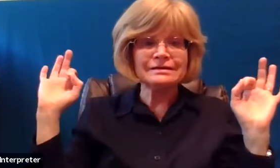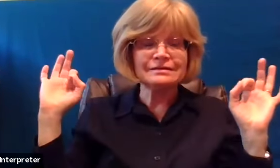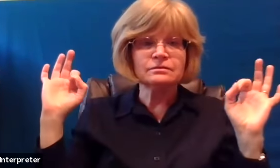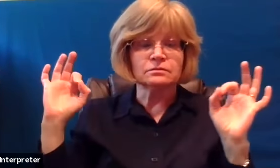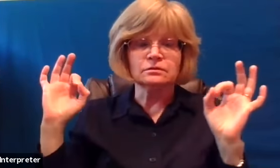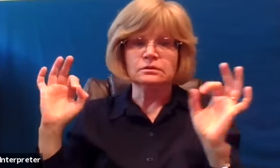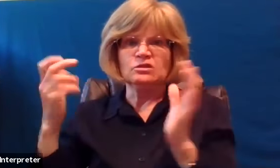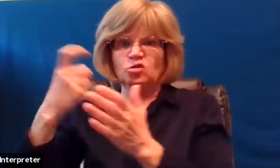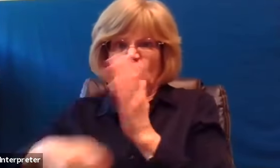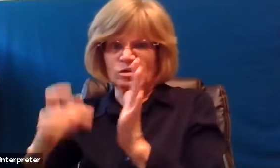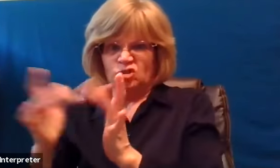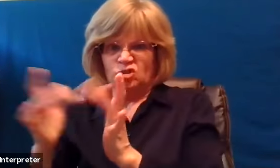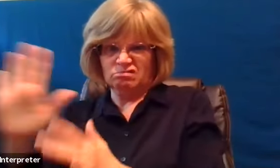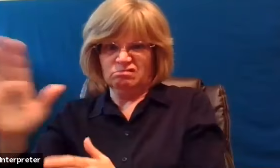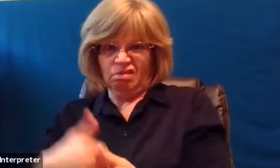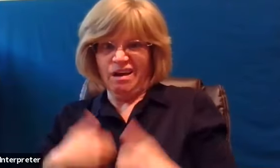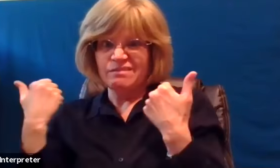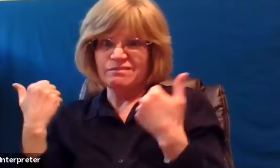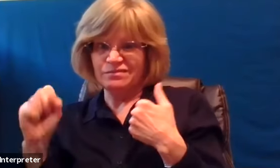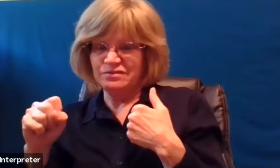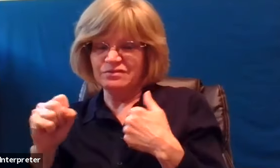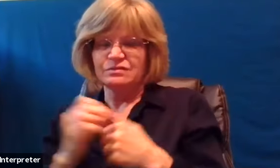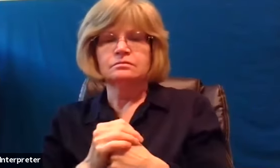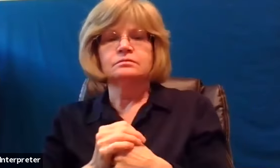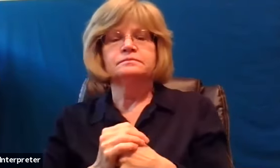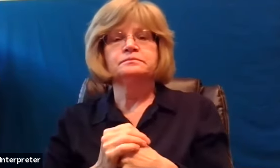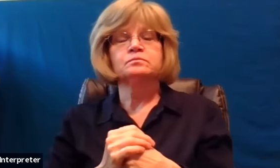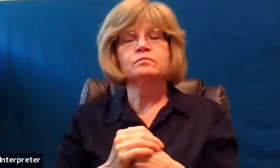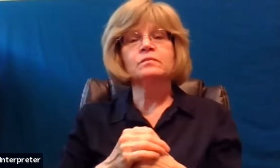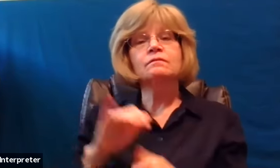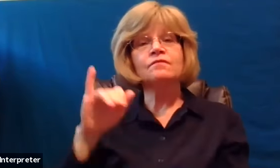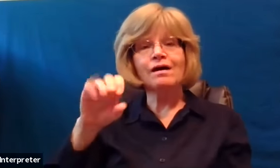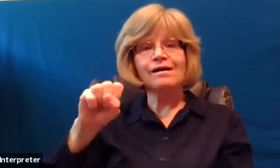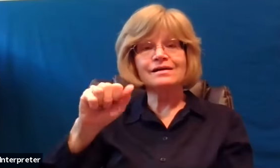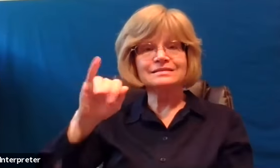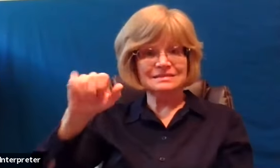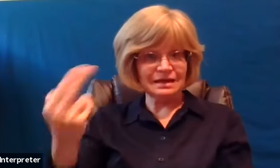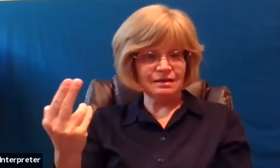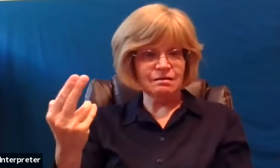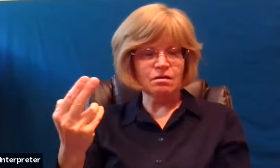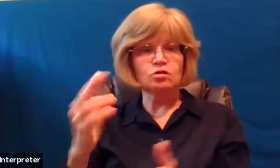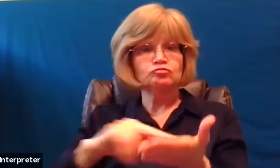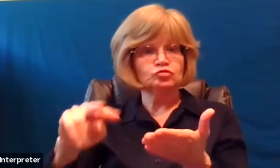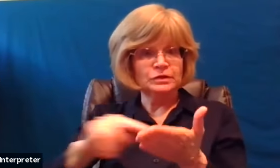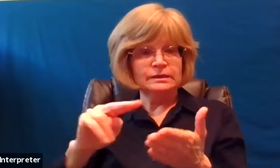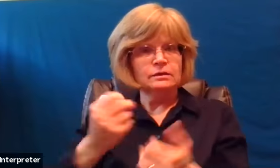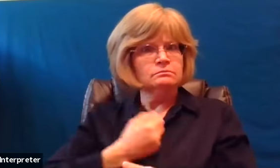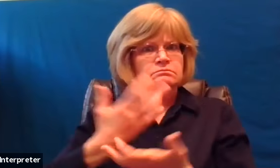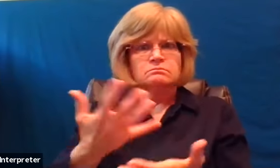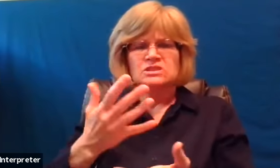jesus and it cost him his life our lesson from isaiah that pastor lynn red expresses how much suffering he endured